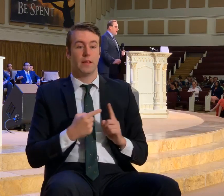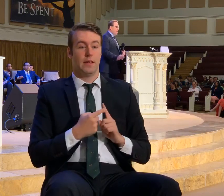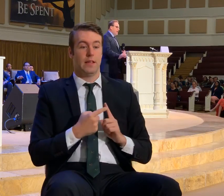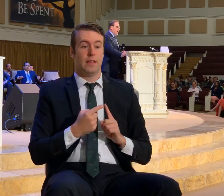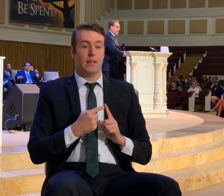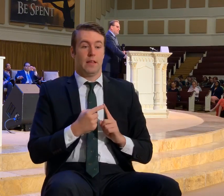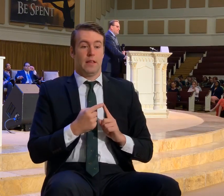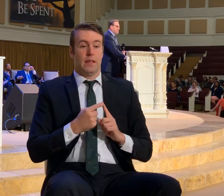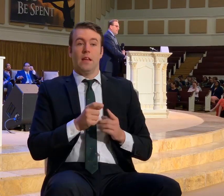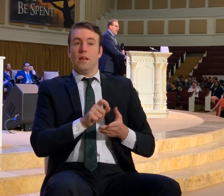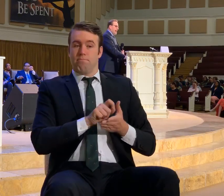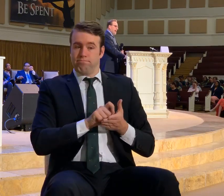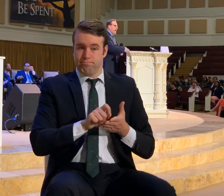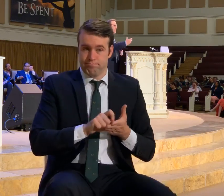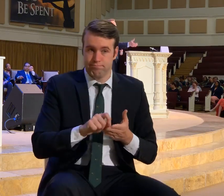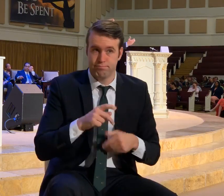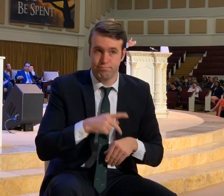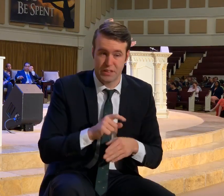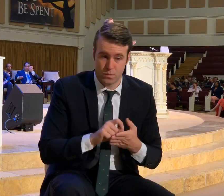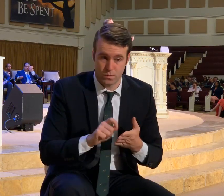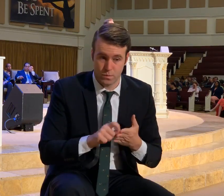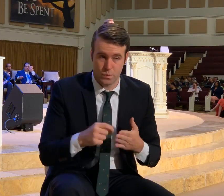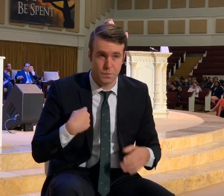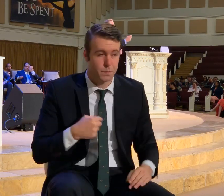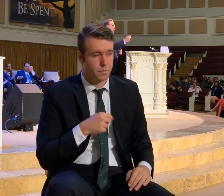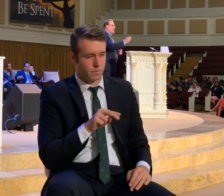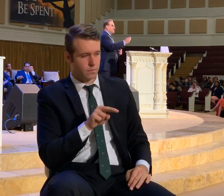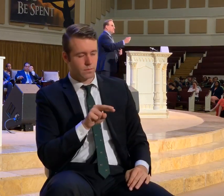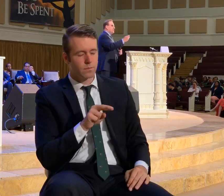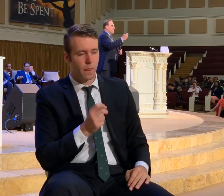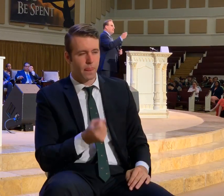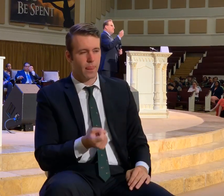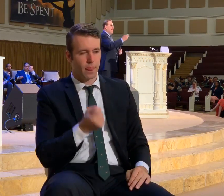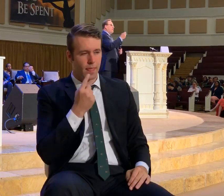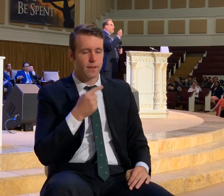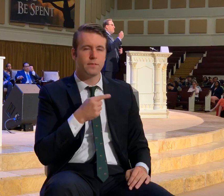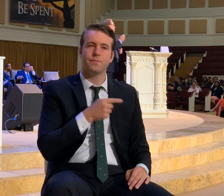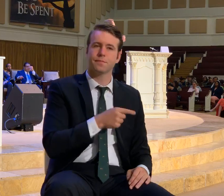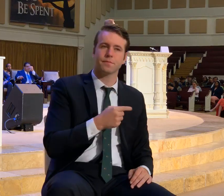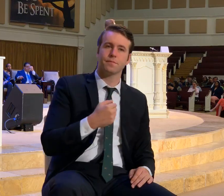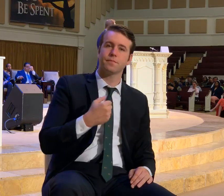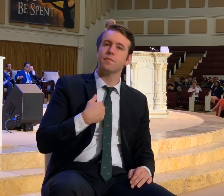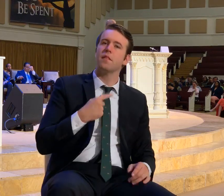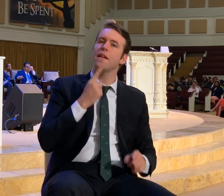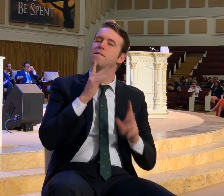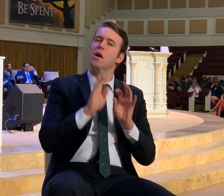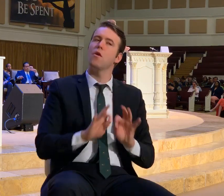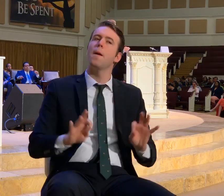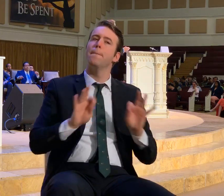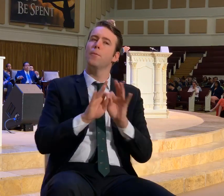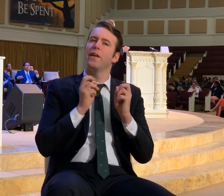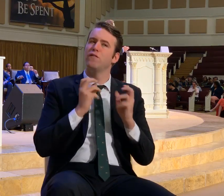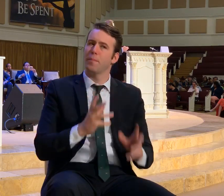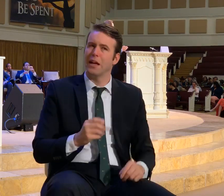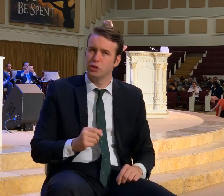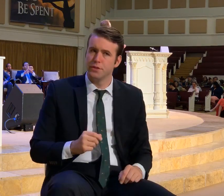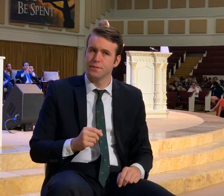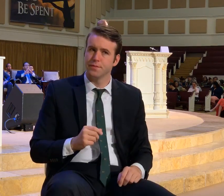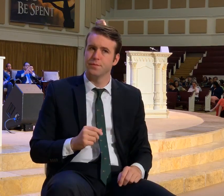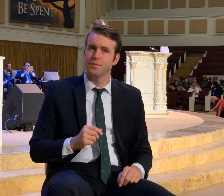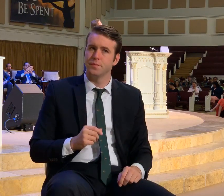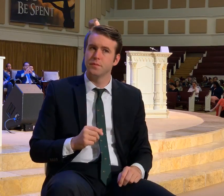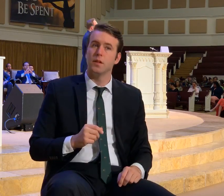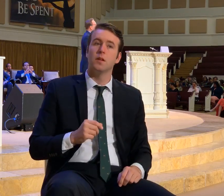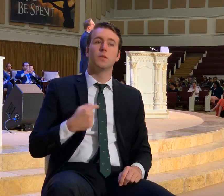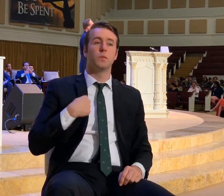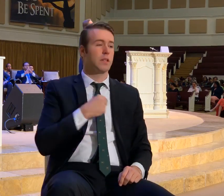to us, I'm learning that he's giving us very important information. And that there